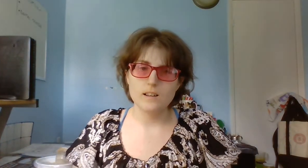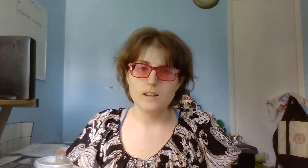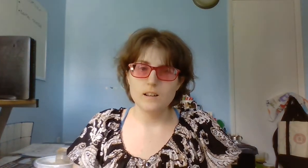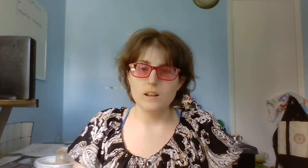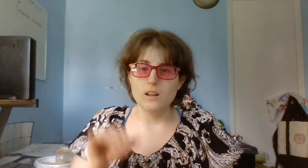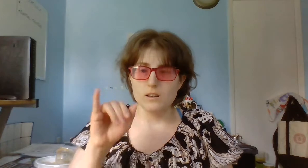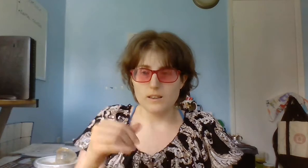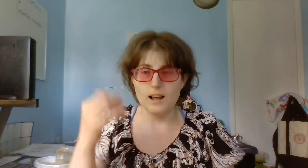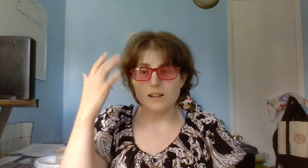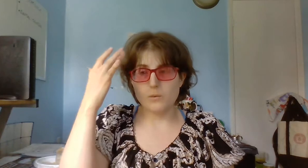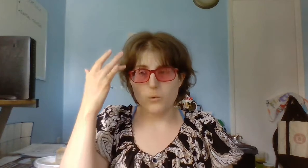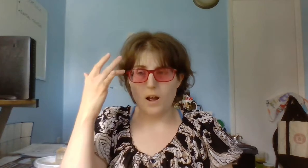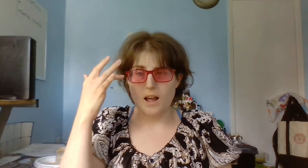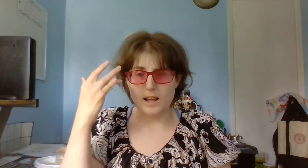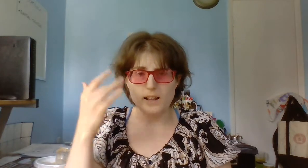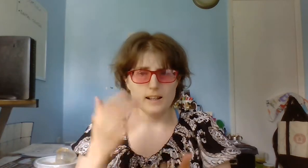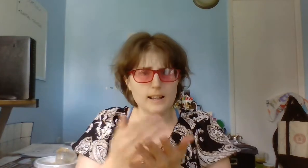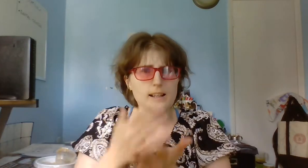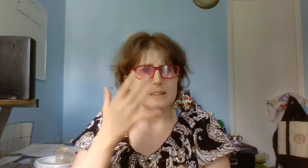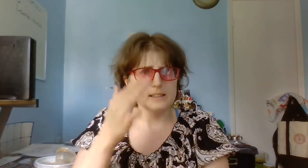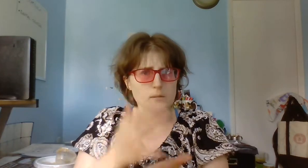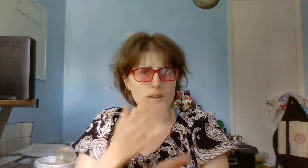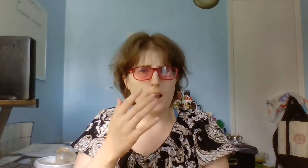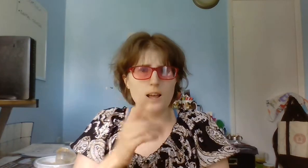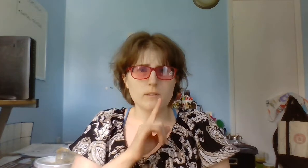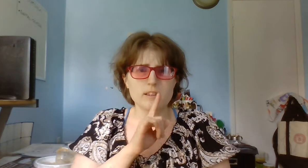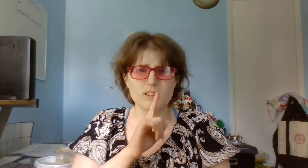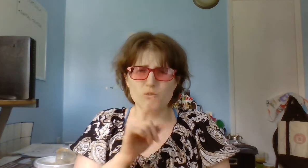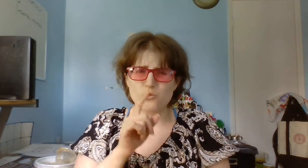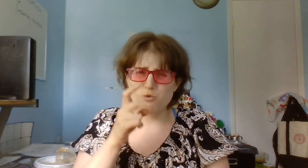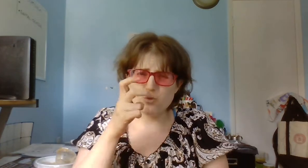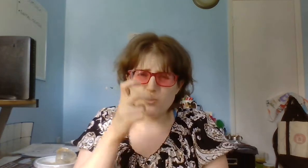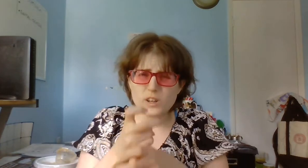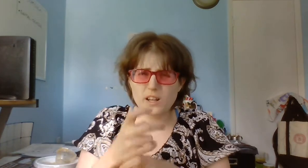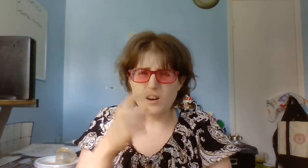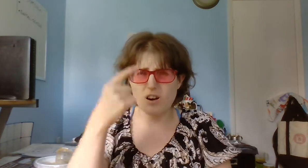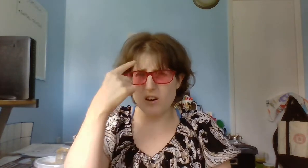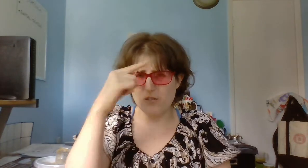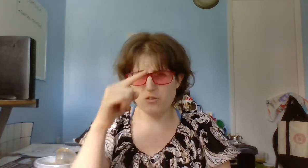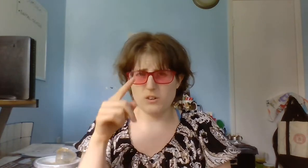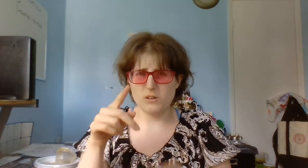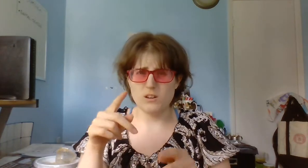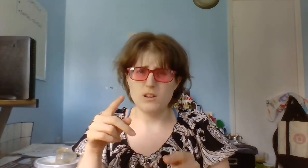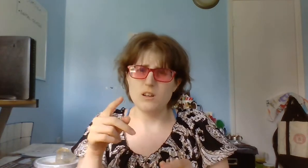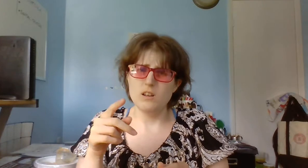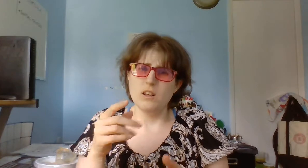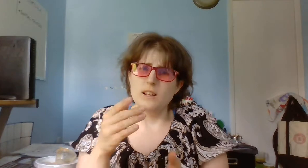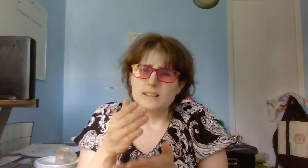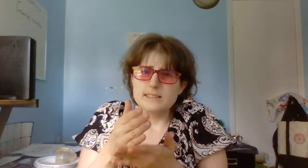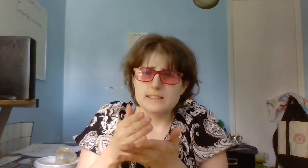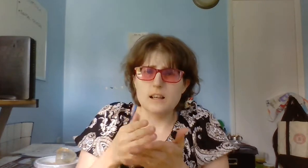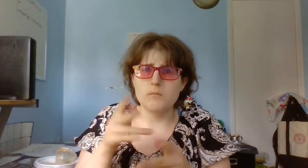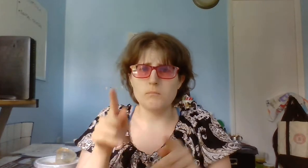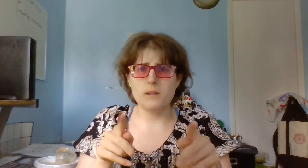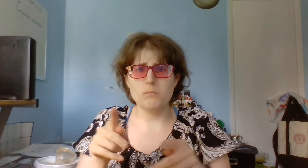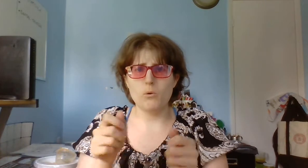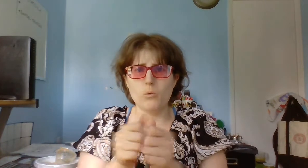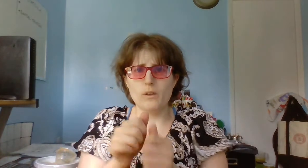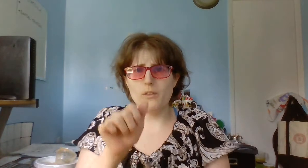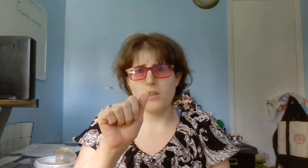That's why sometimes it's really hard for some people with